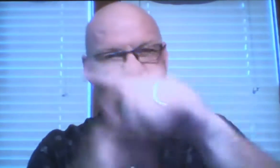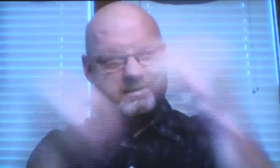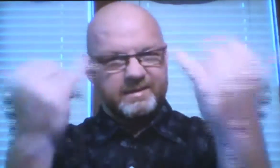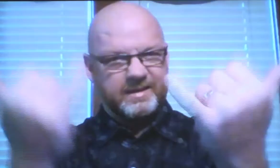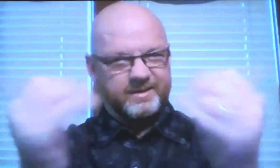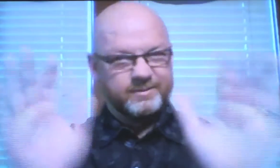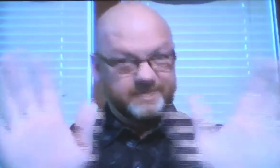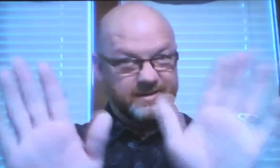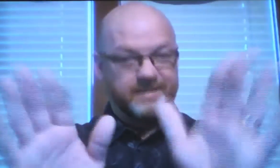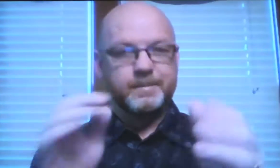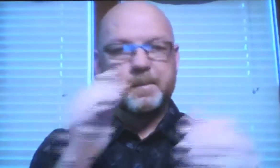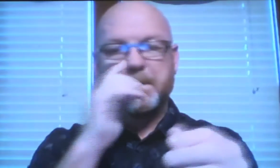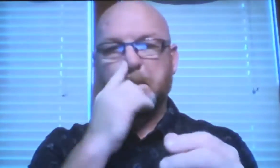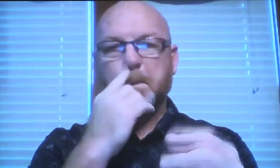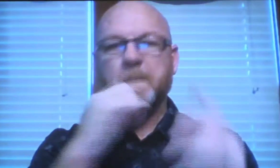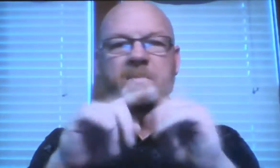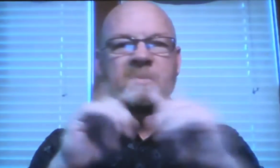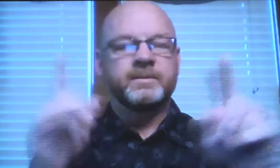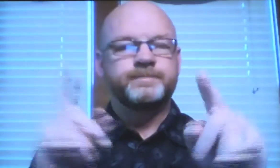I'll miss being with all of you today.